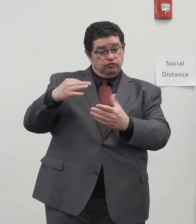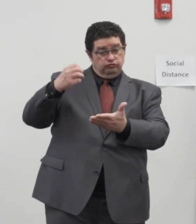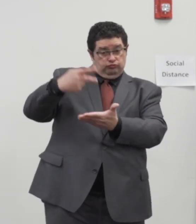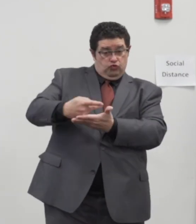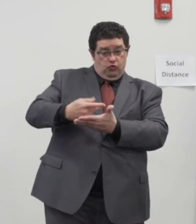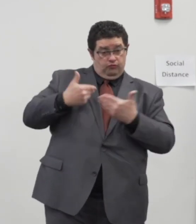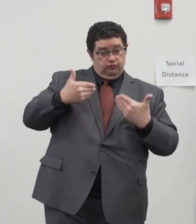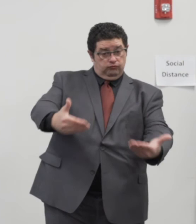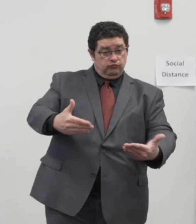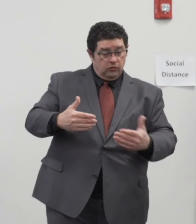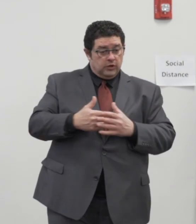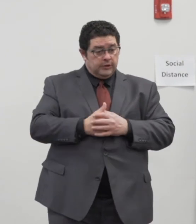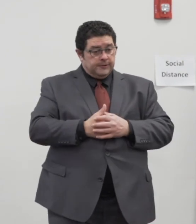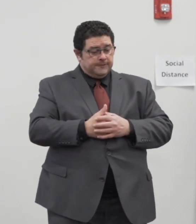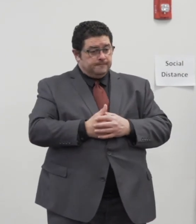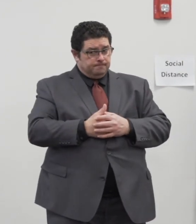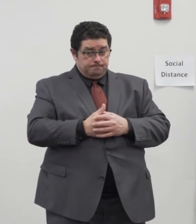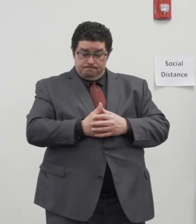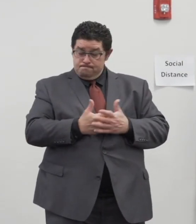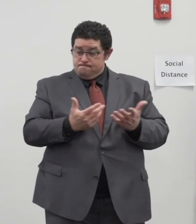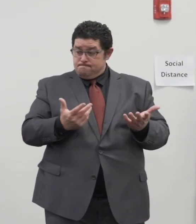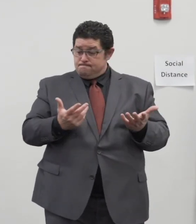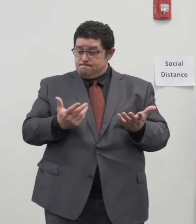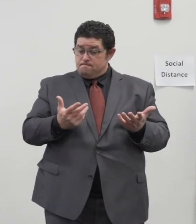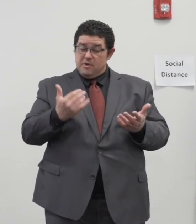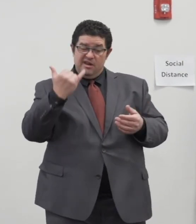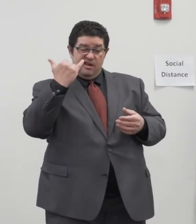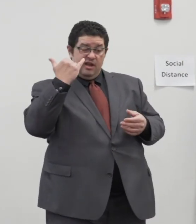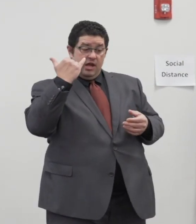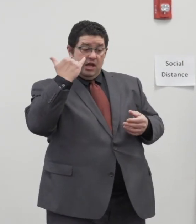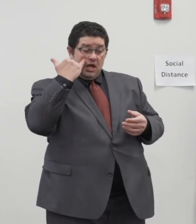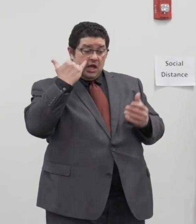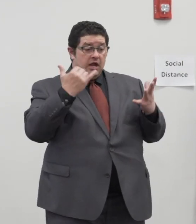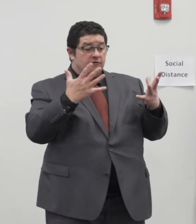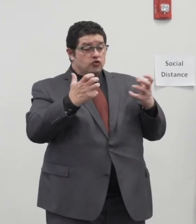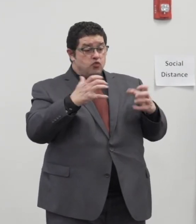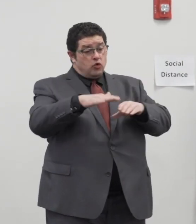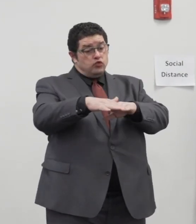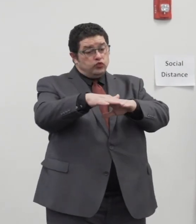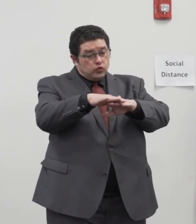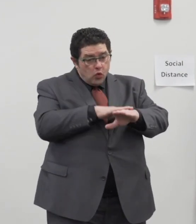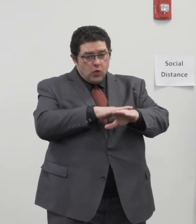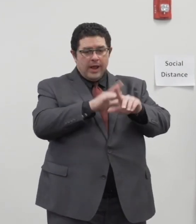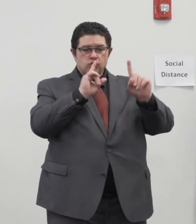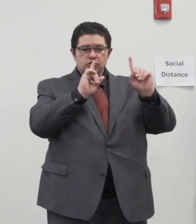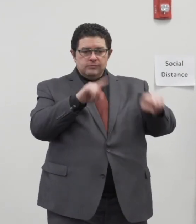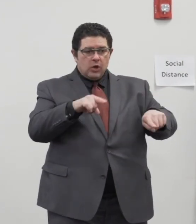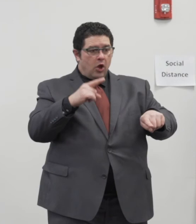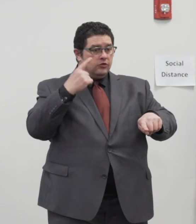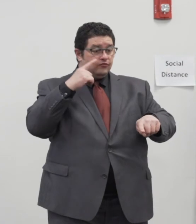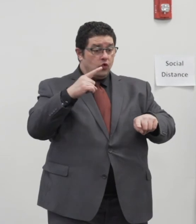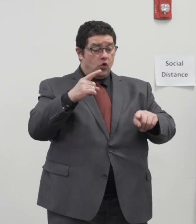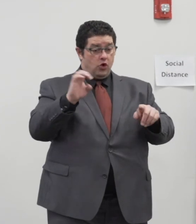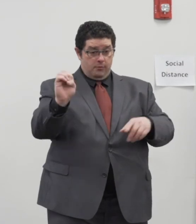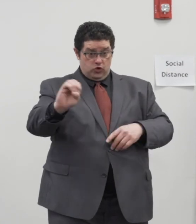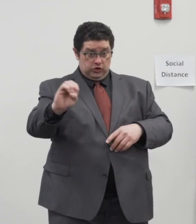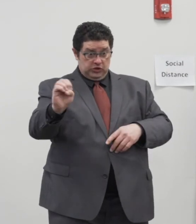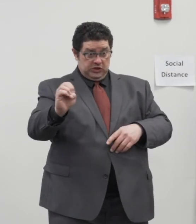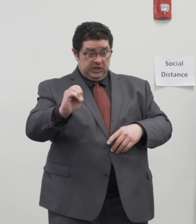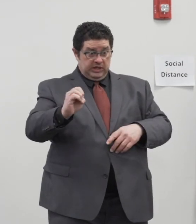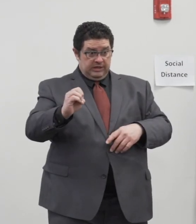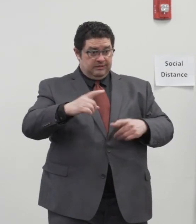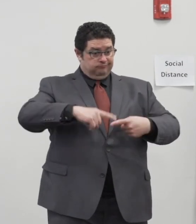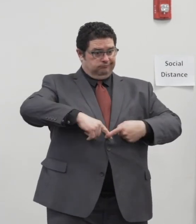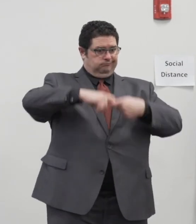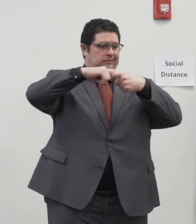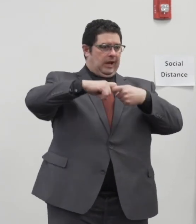um if um if you want a slow response to an emergency tie up the funding everybody knows that's how